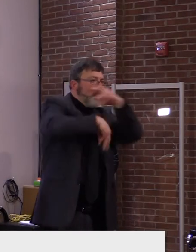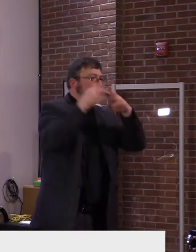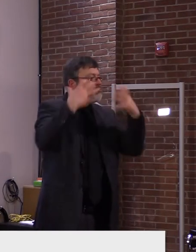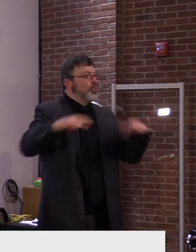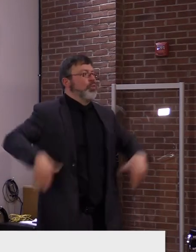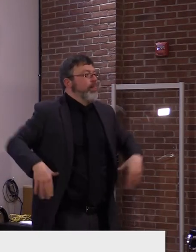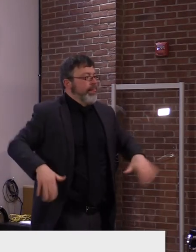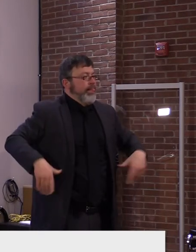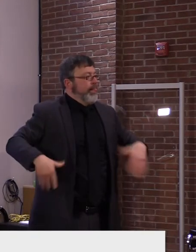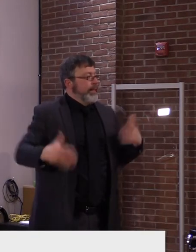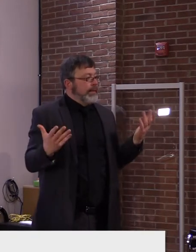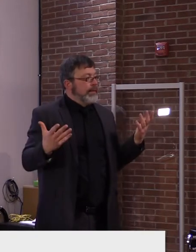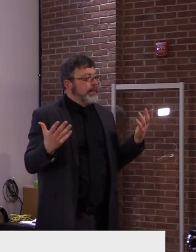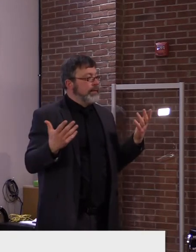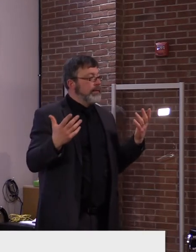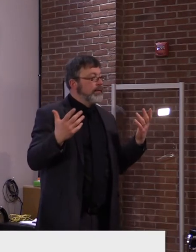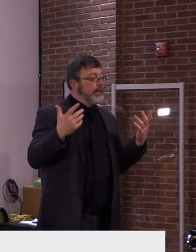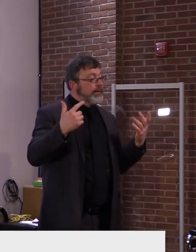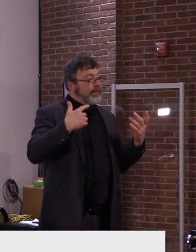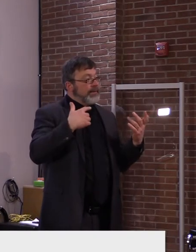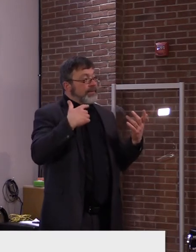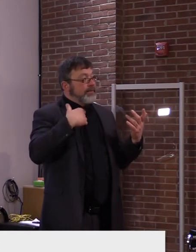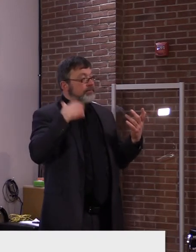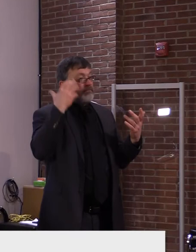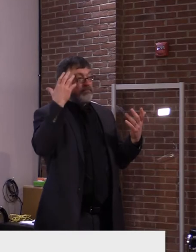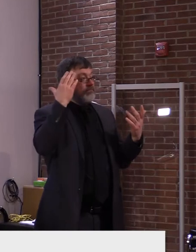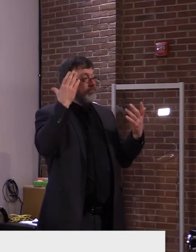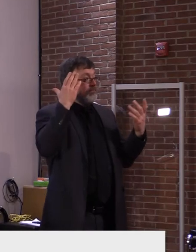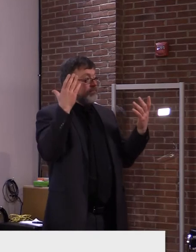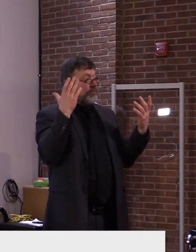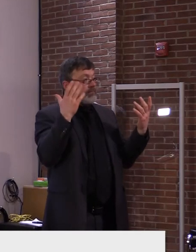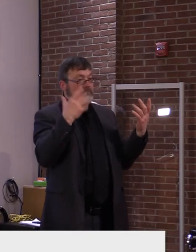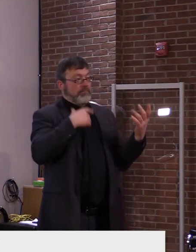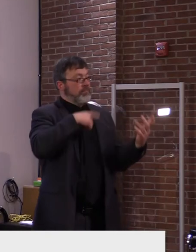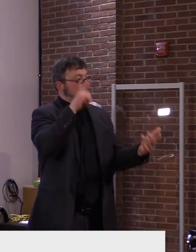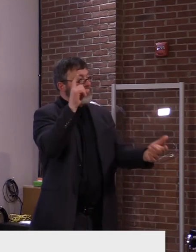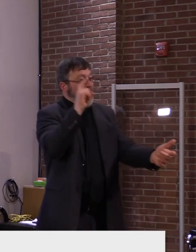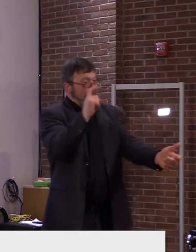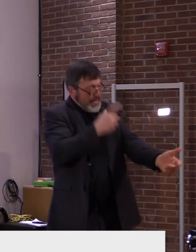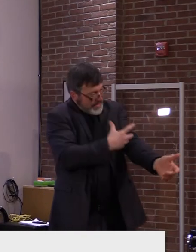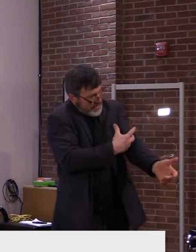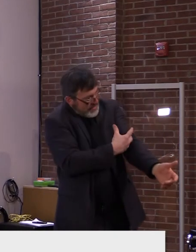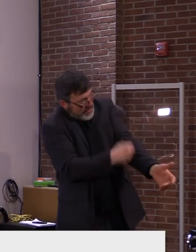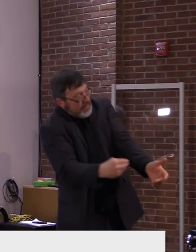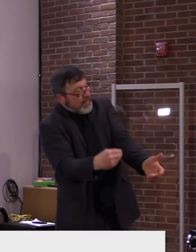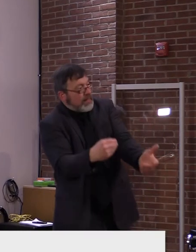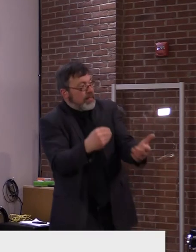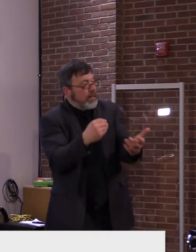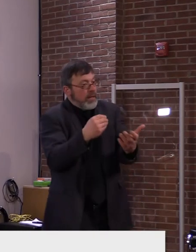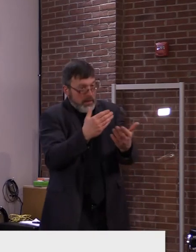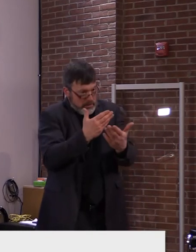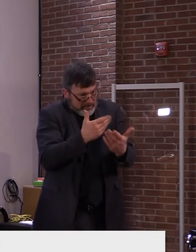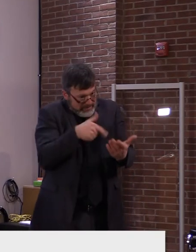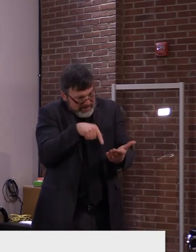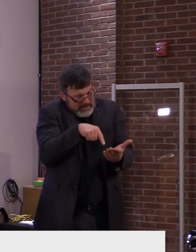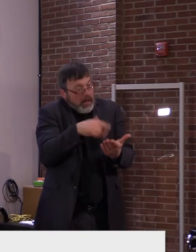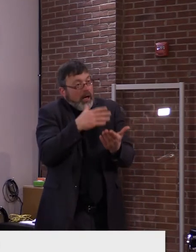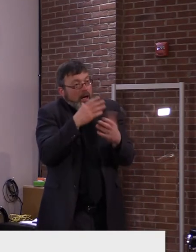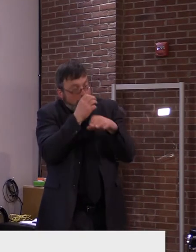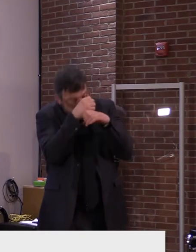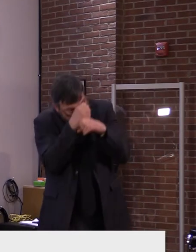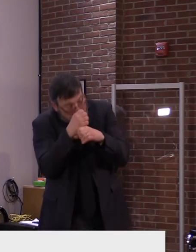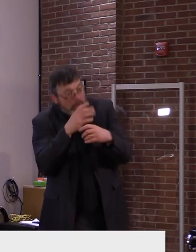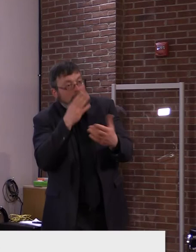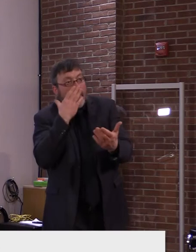you get an antibody test to check on what happened or didn't happen. Uh, we will assume you are vaccinated and that you